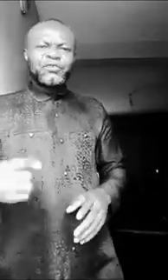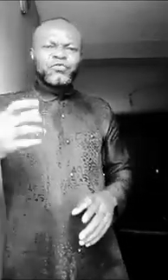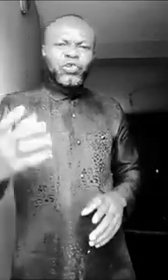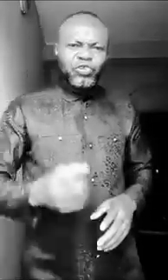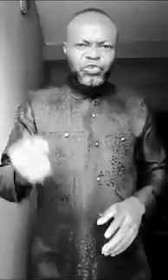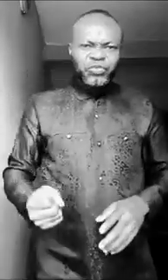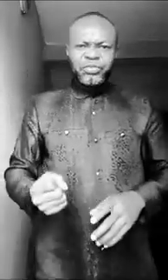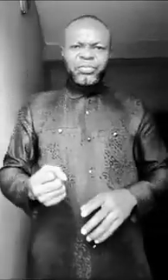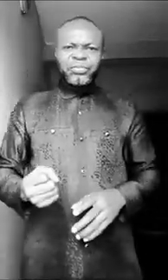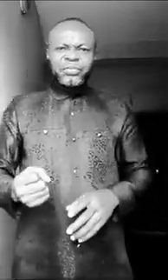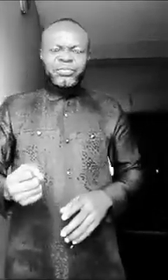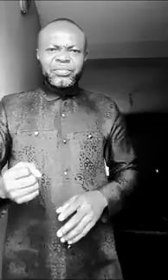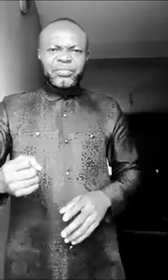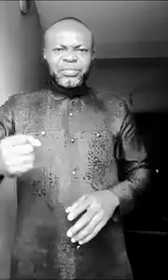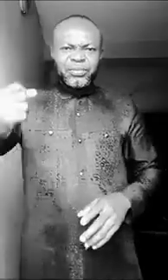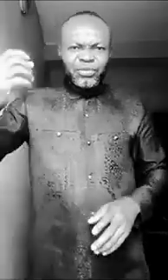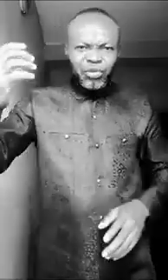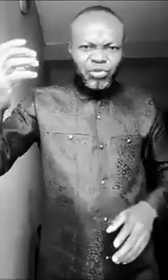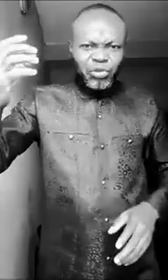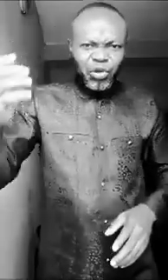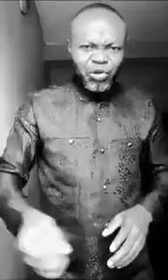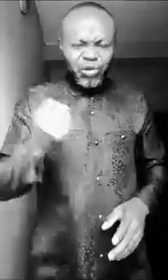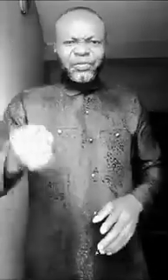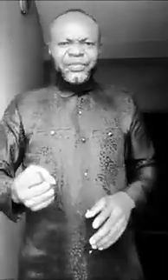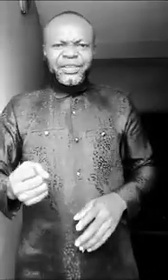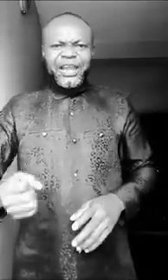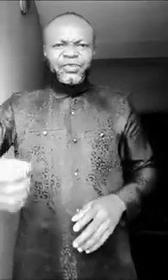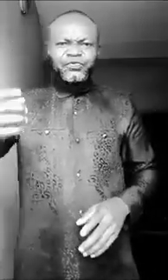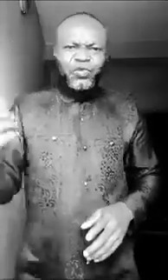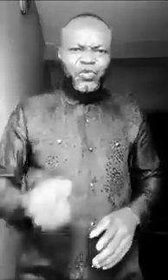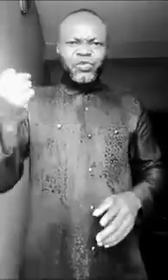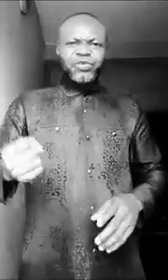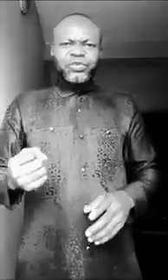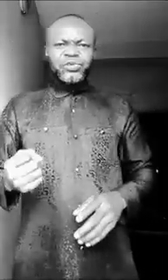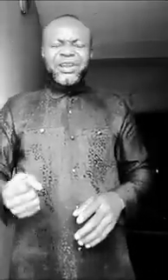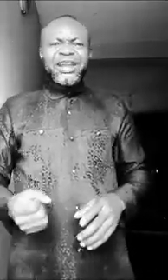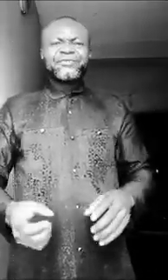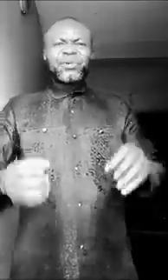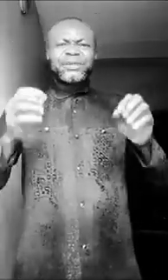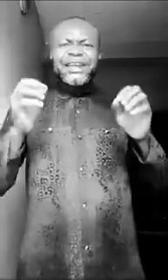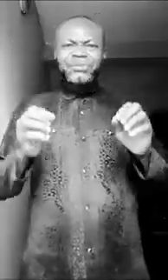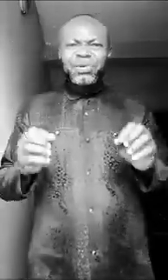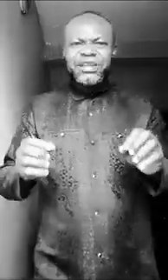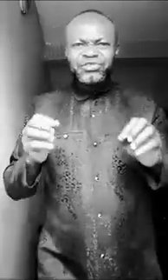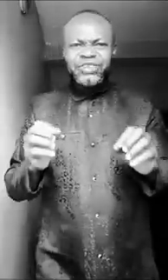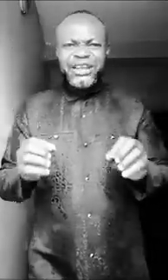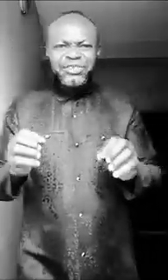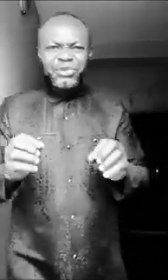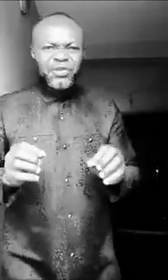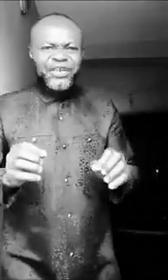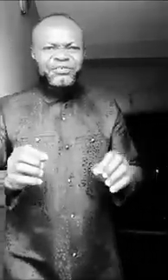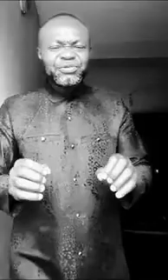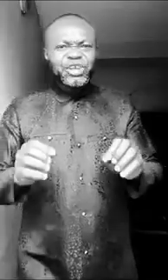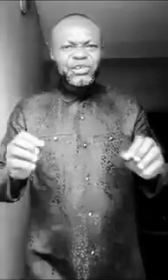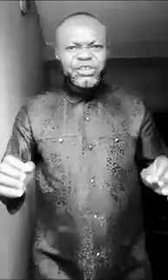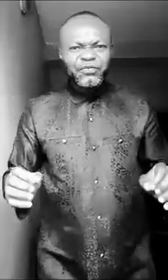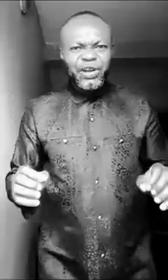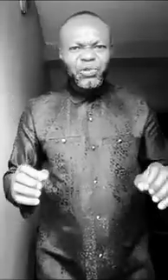invoked your honor. They have invoked your life. From that moment, you start dreaming of their dream. You check yourself very well.